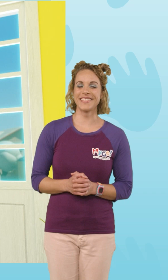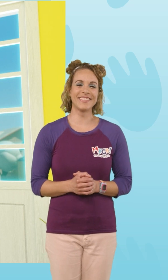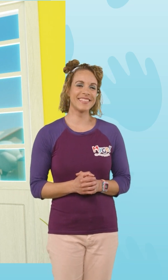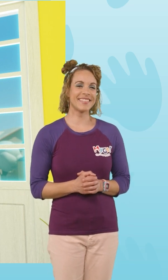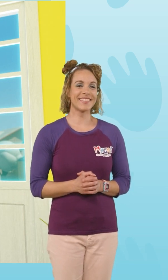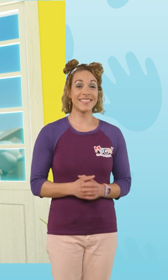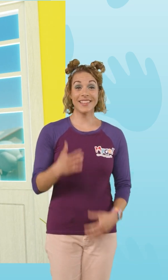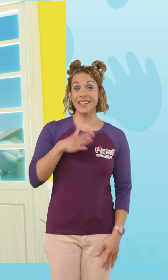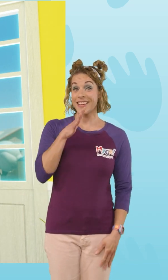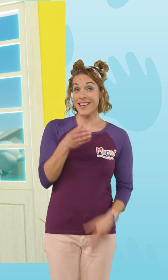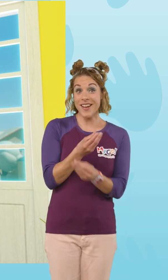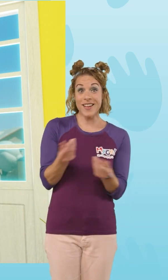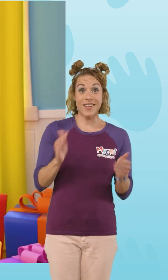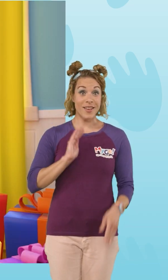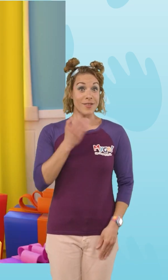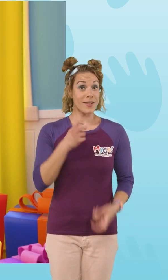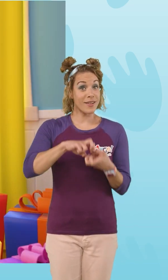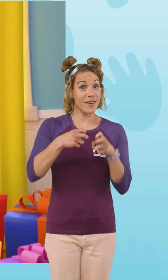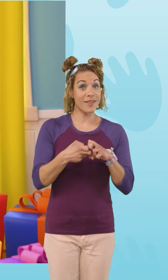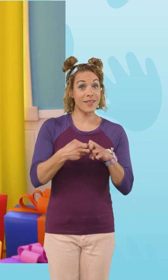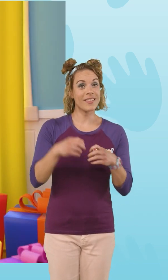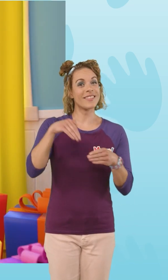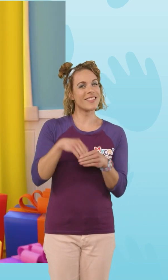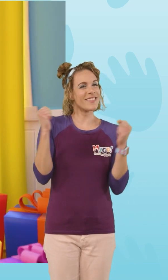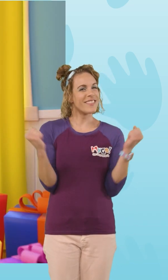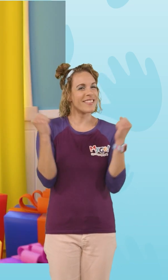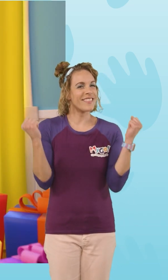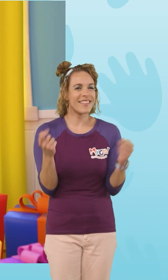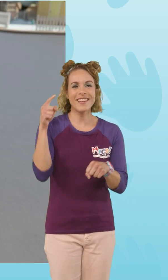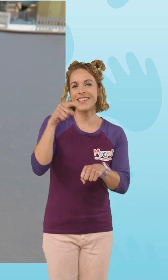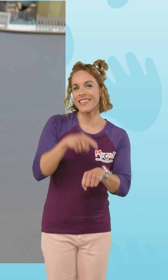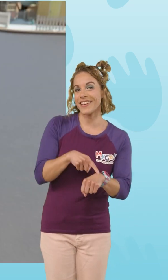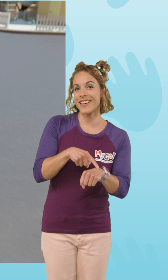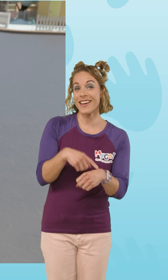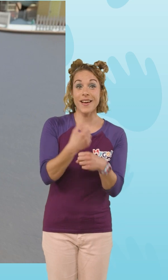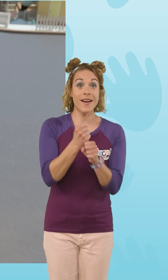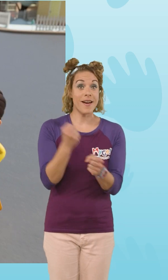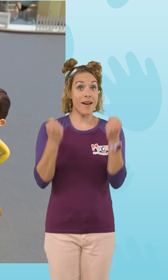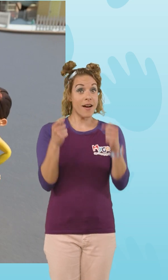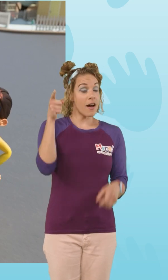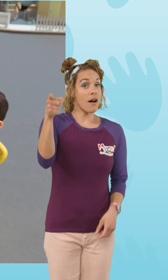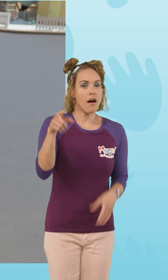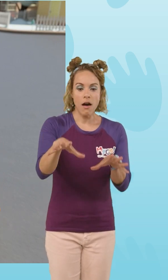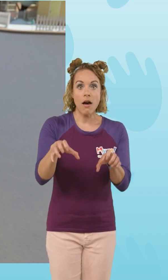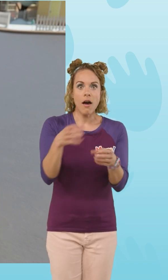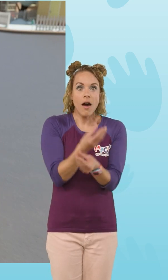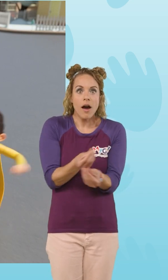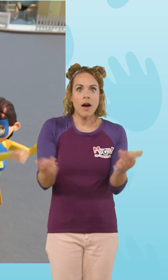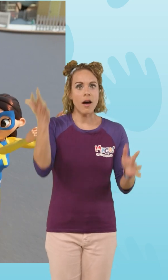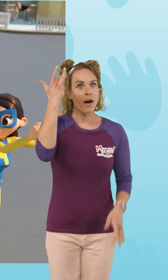My mommy solves our problems in the winter time She makes the ice melt so that